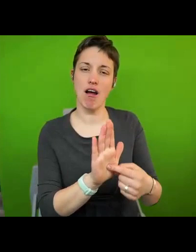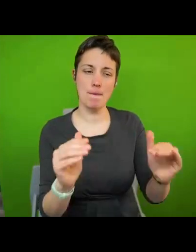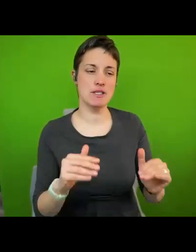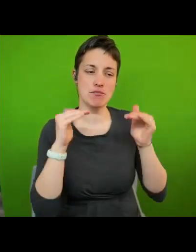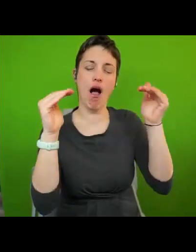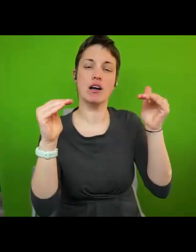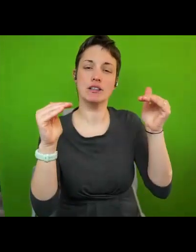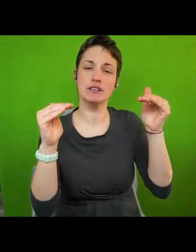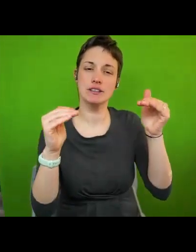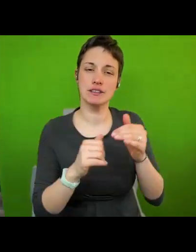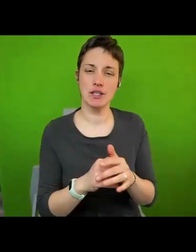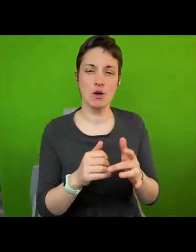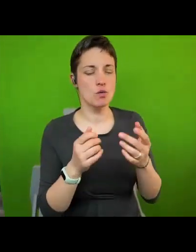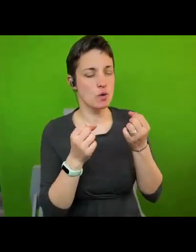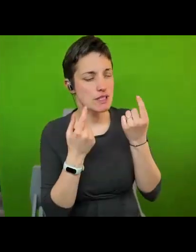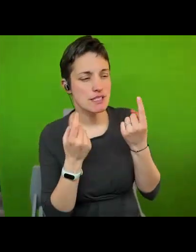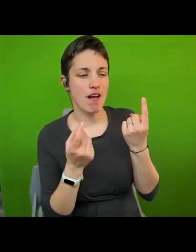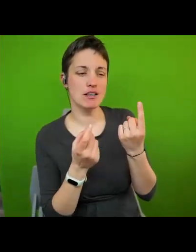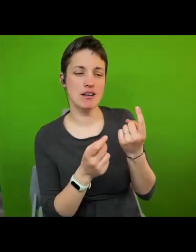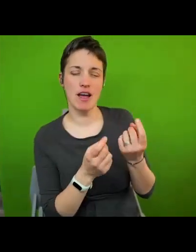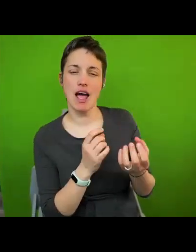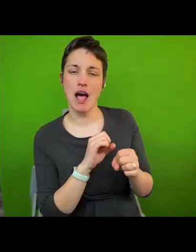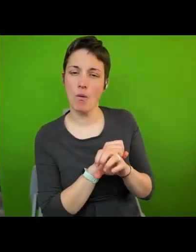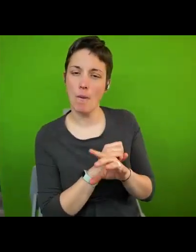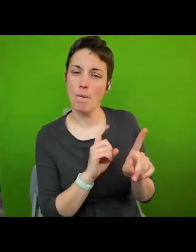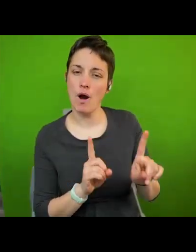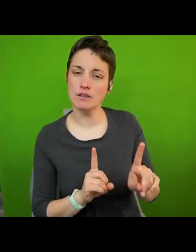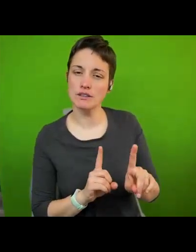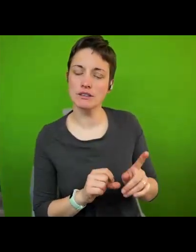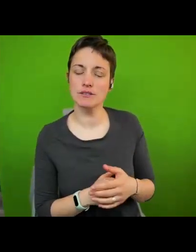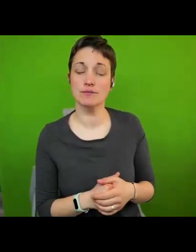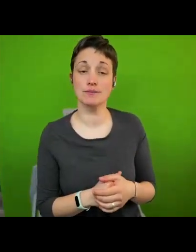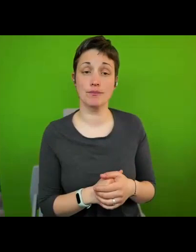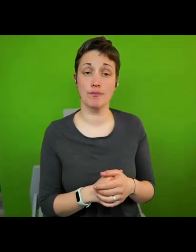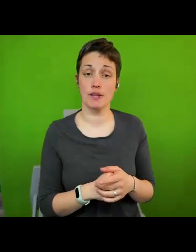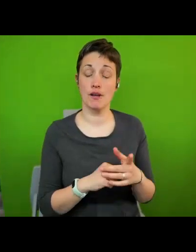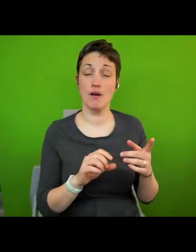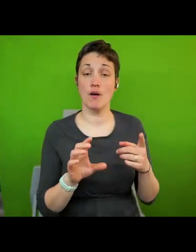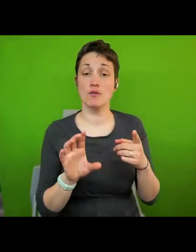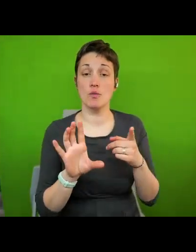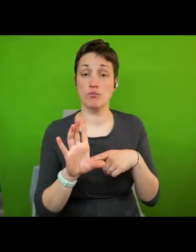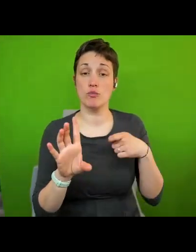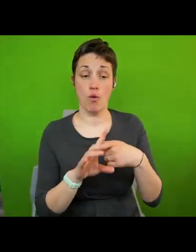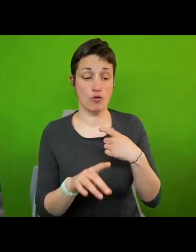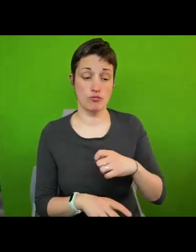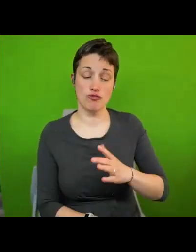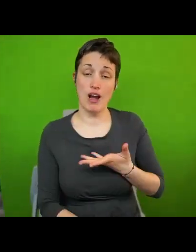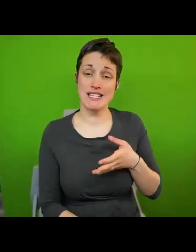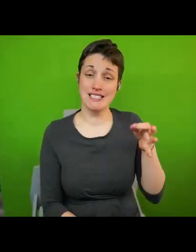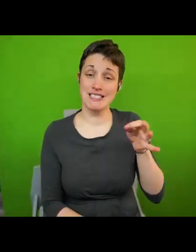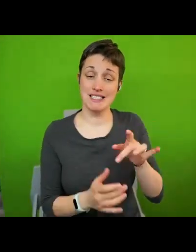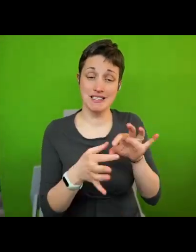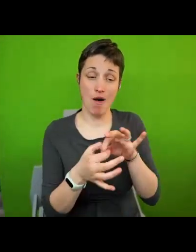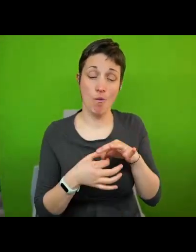understanding the outcome of human rights and the york human rights city network indicator reports that paul just mentioned in the